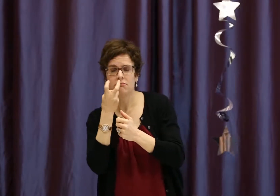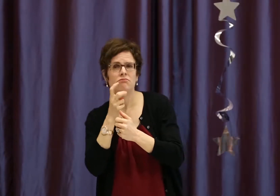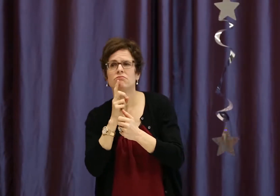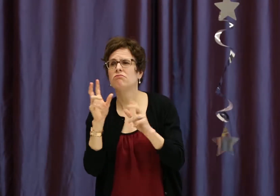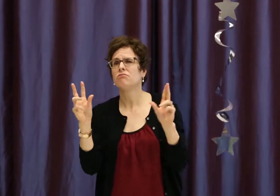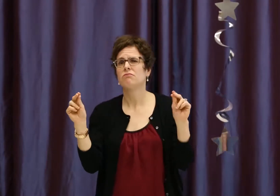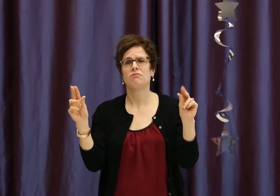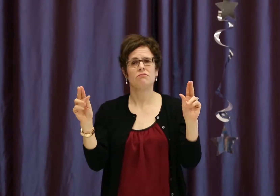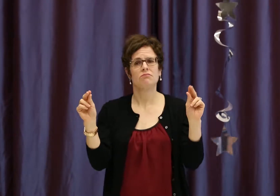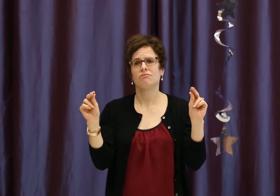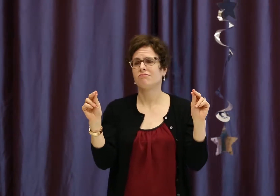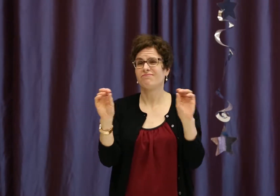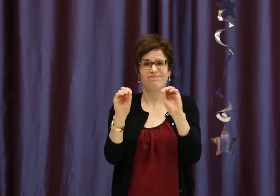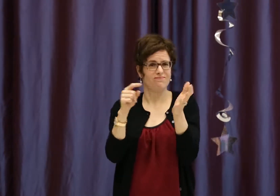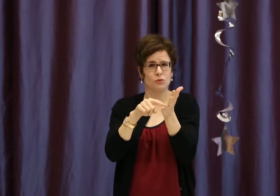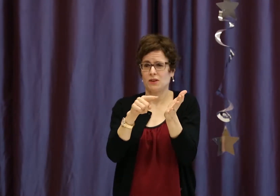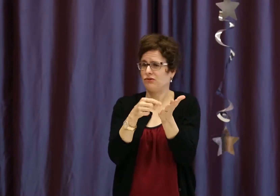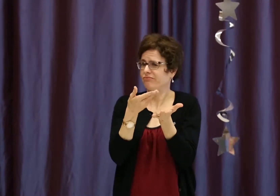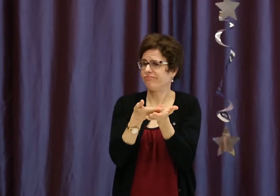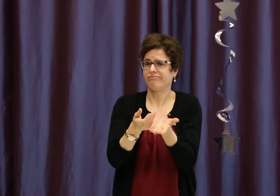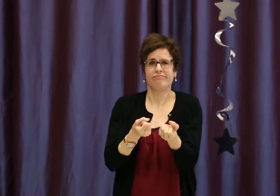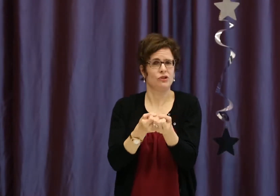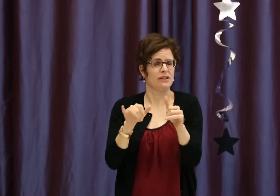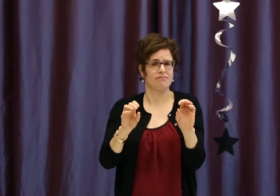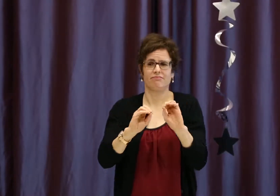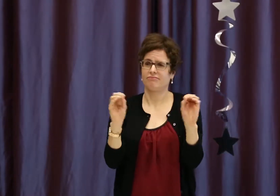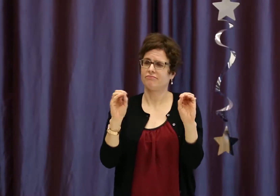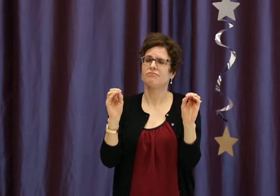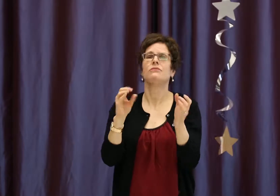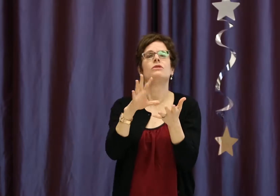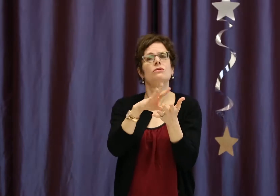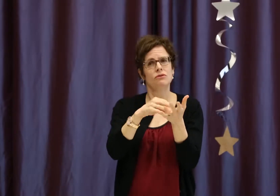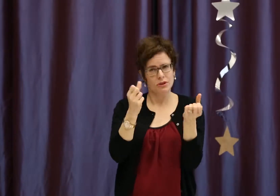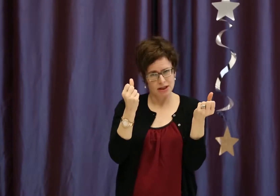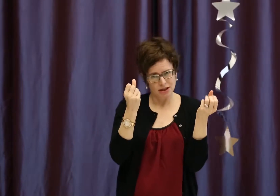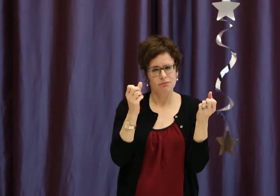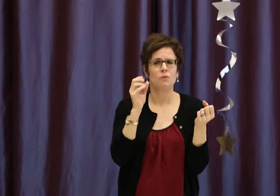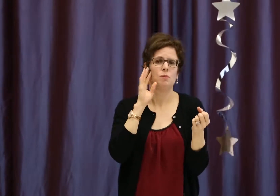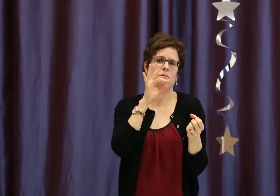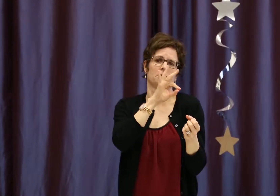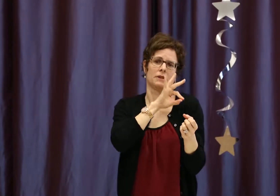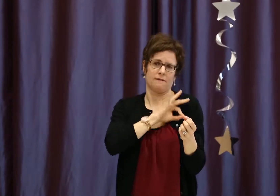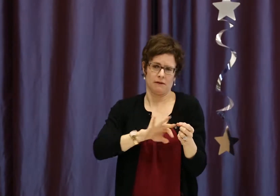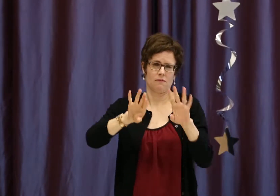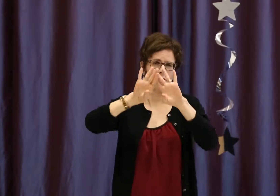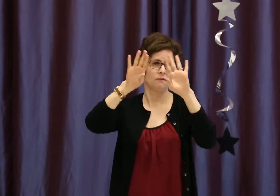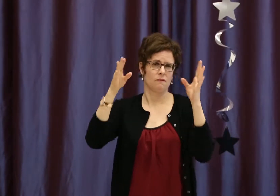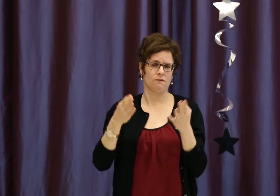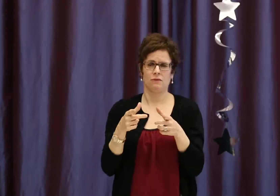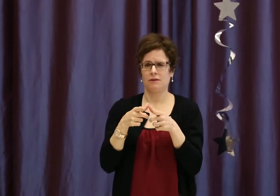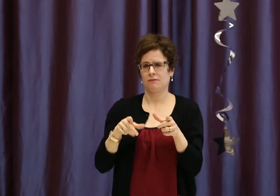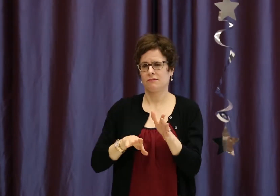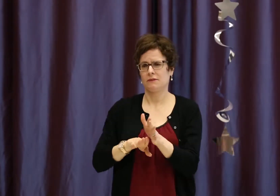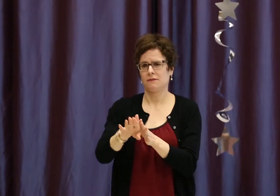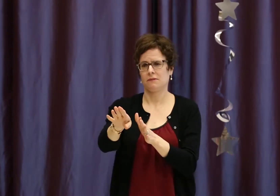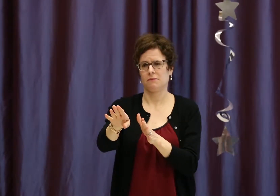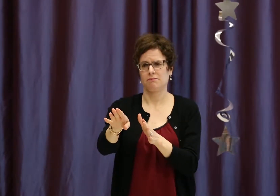There is absolutely no evidence that states that if a child is learning sign language, that it will negatively impact their development of